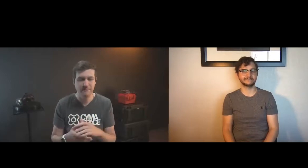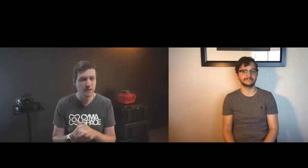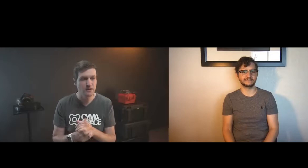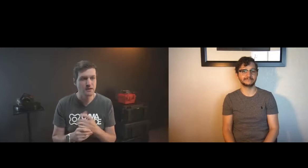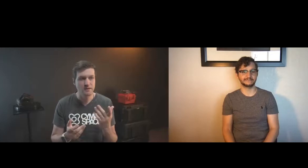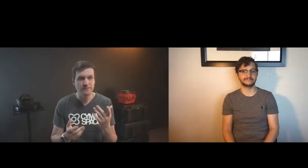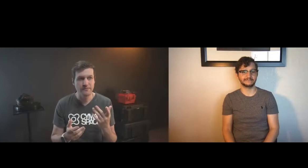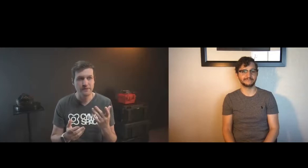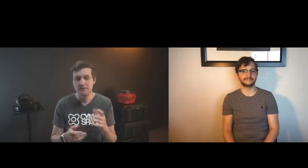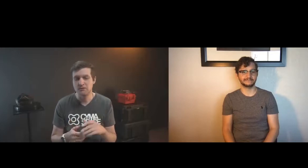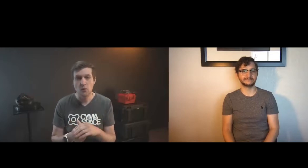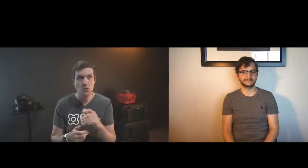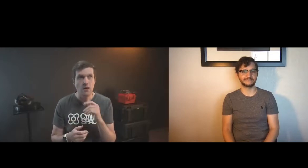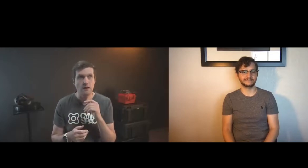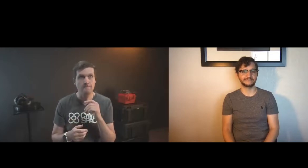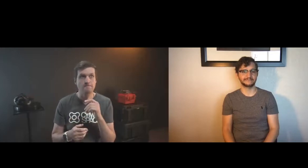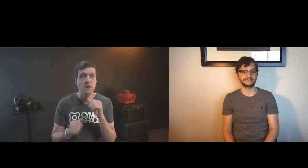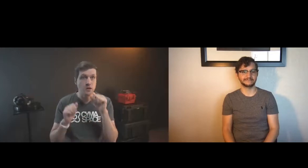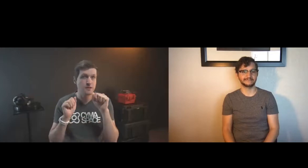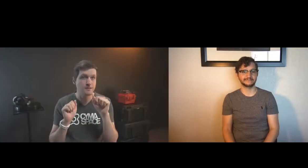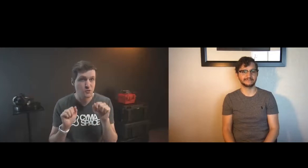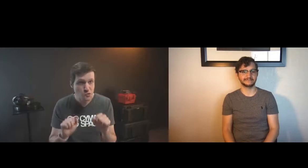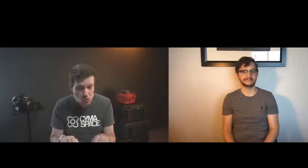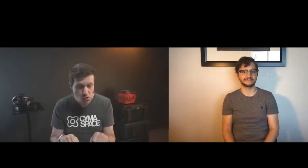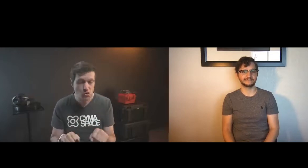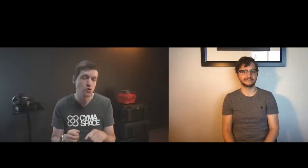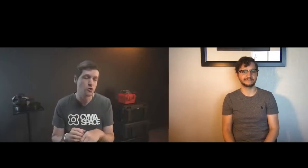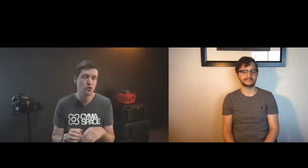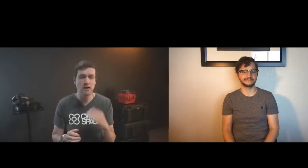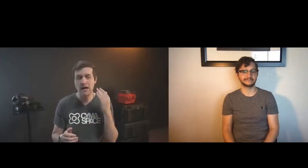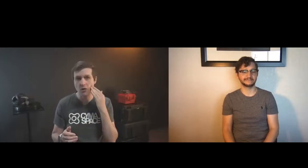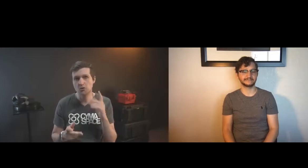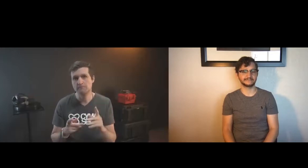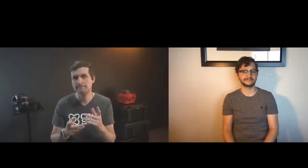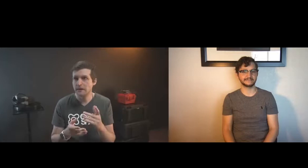also it increases costs and complications in terms of engineering and development